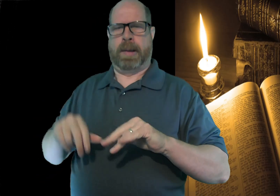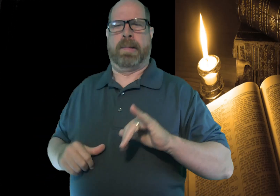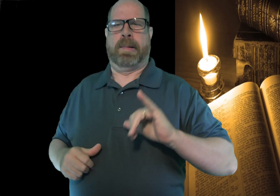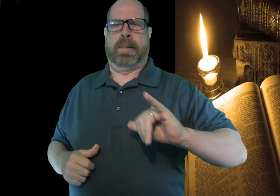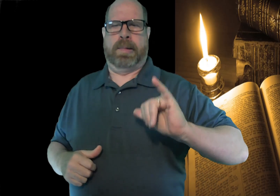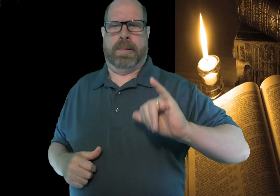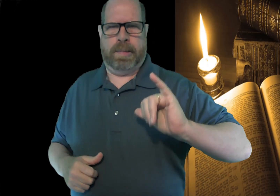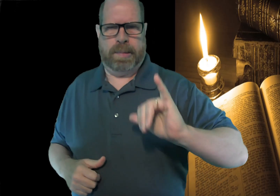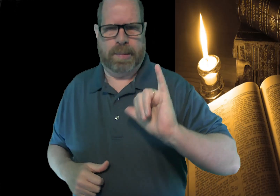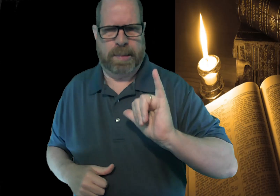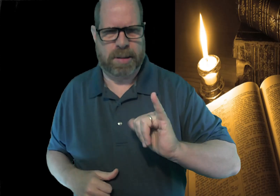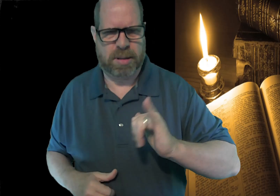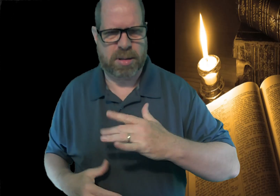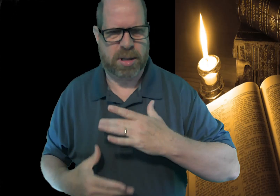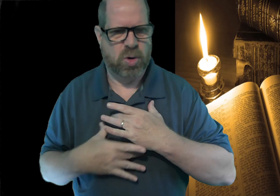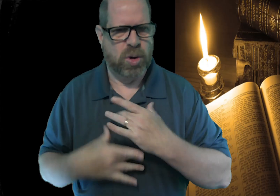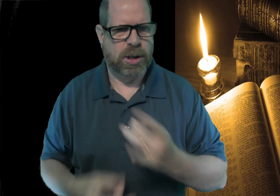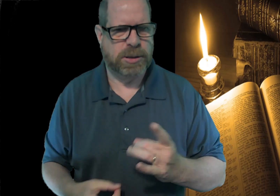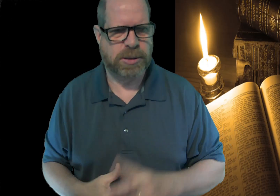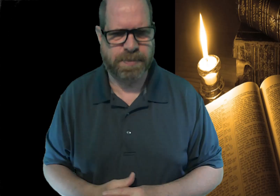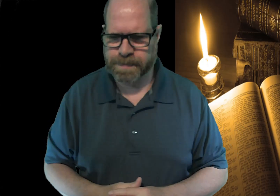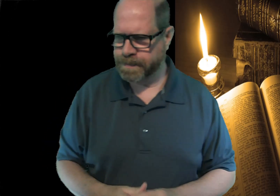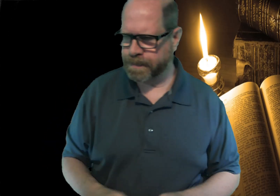helps us to understand. It's very interesting.